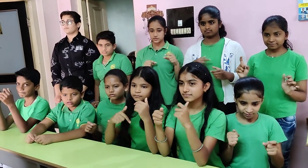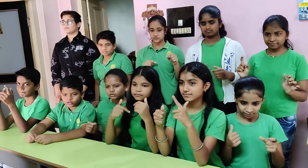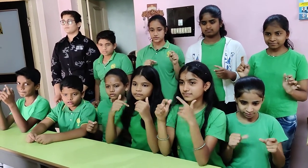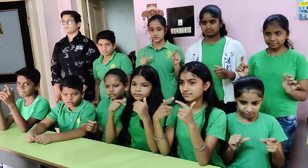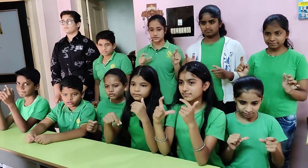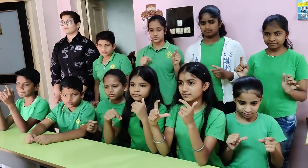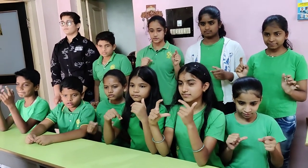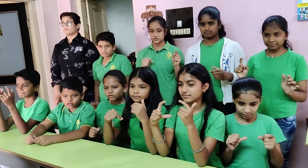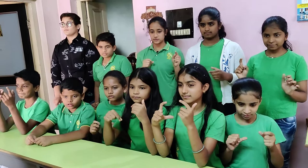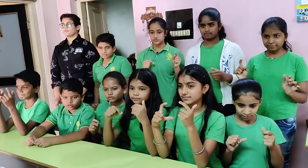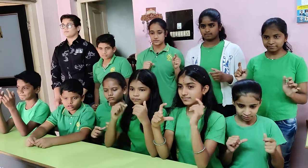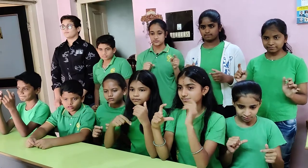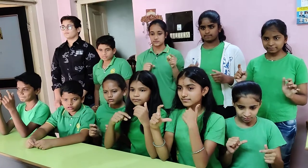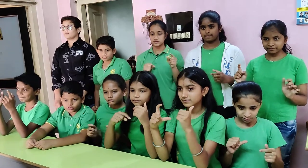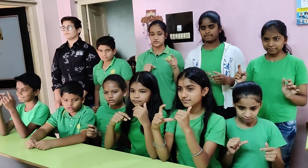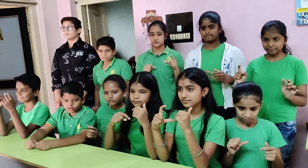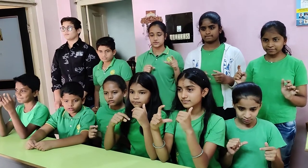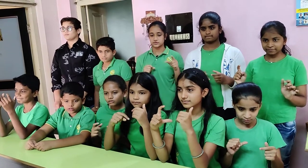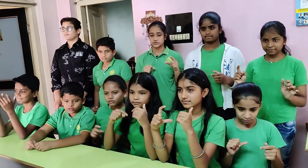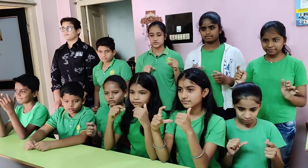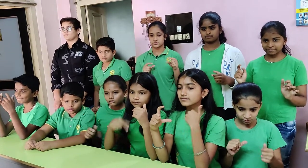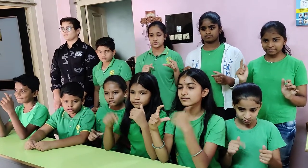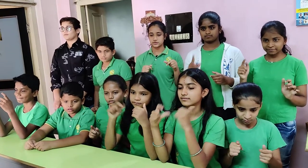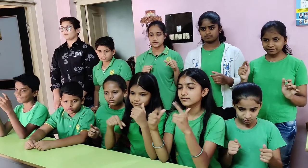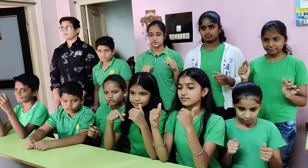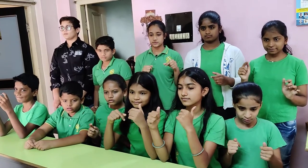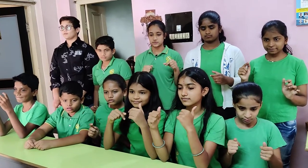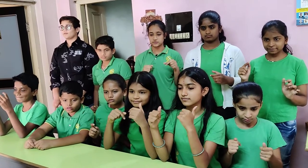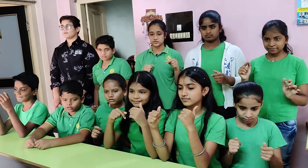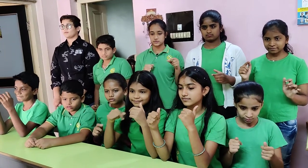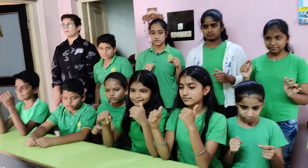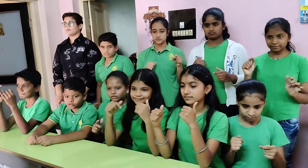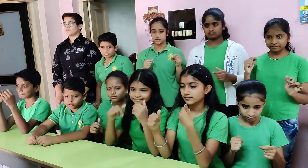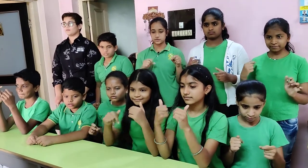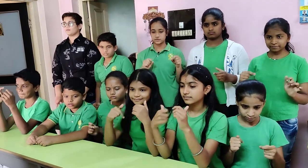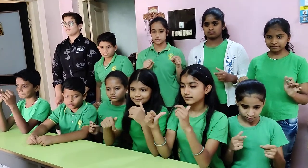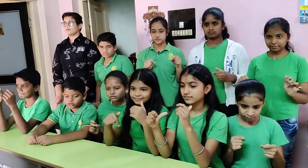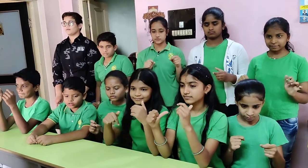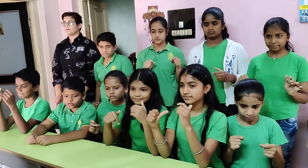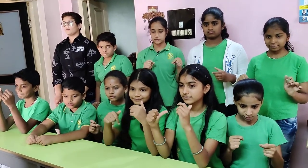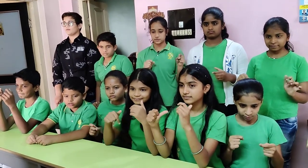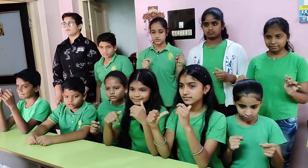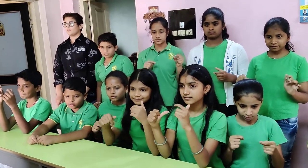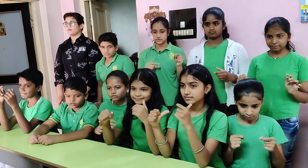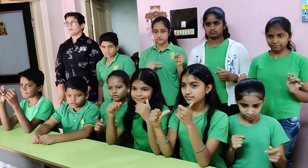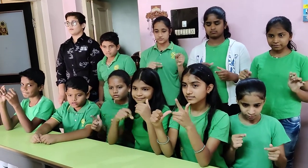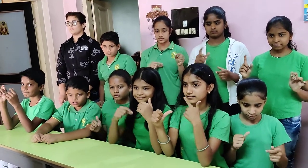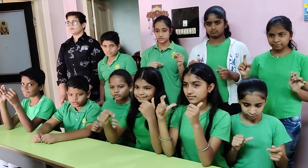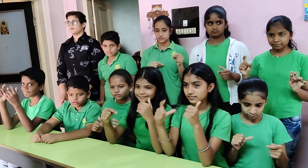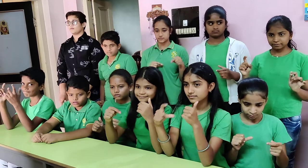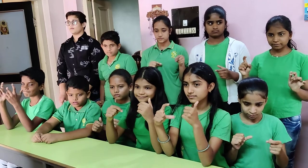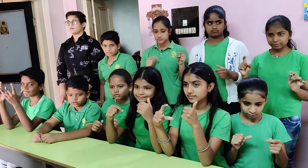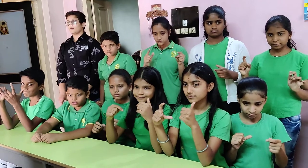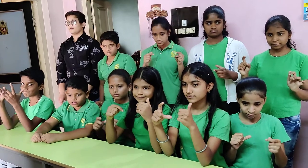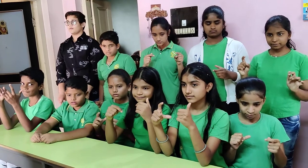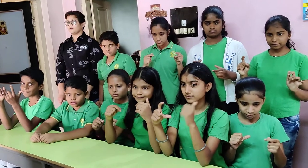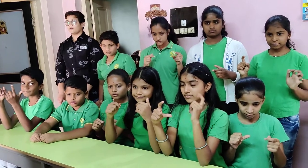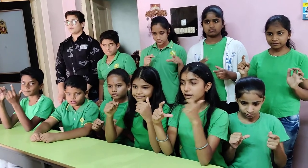eighty, thirty-one, twenty-four, forty-five, ninety. That is?